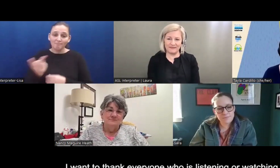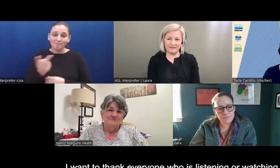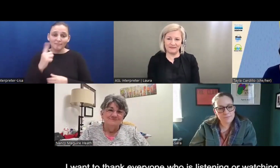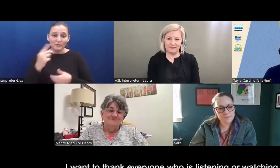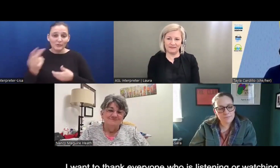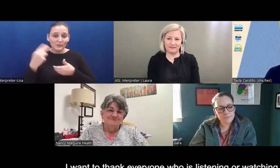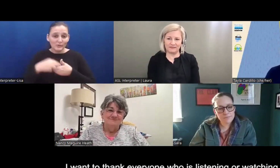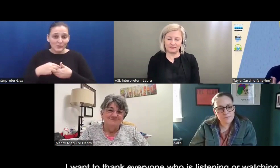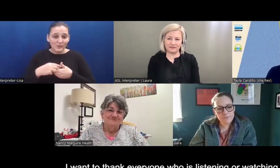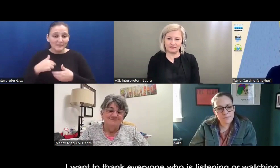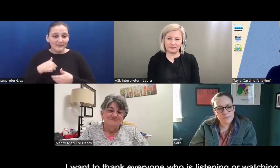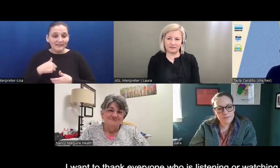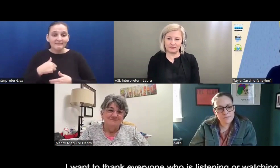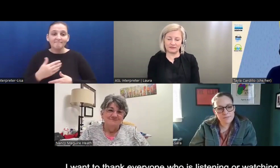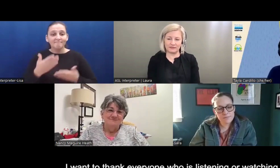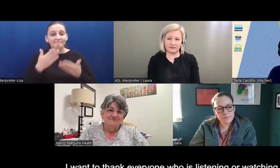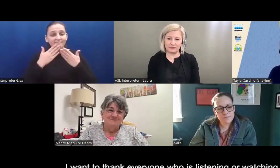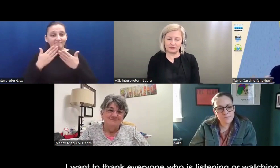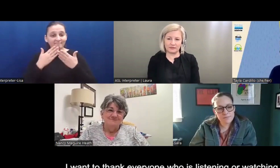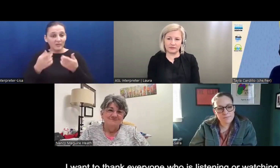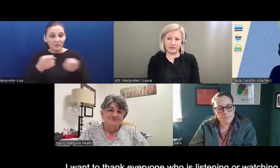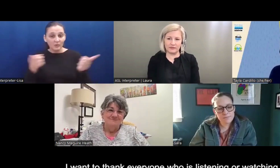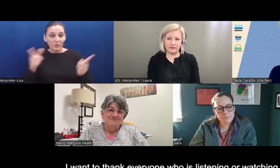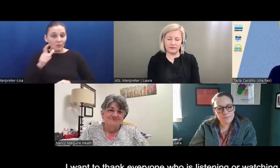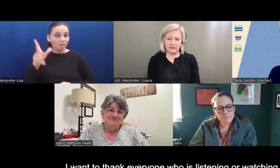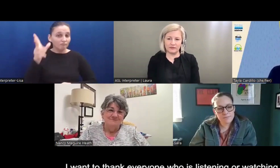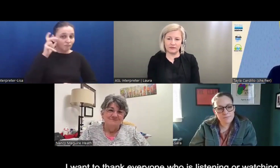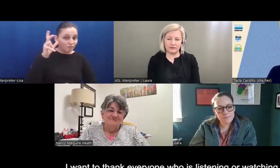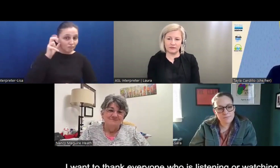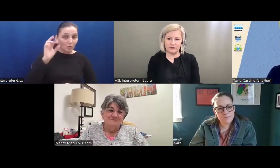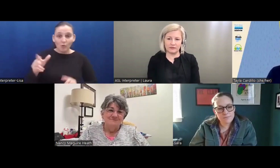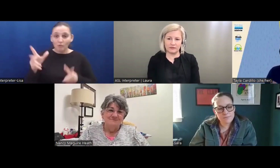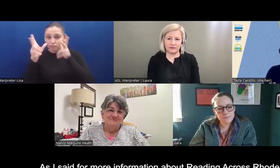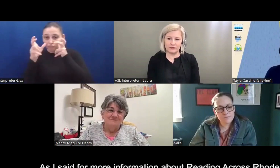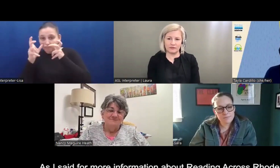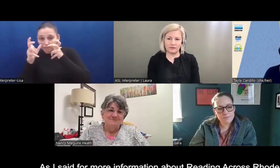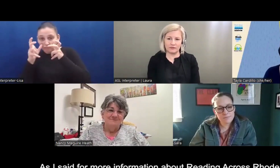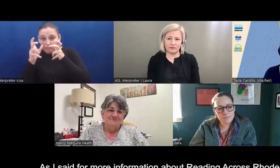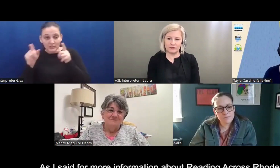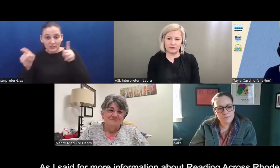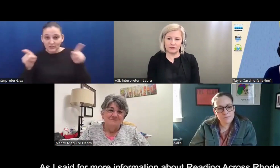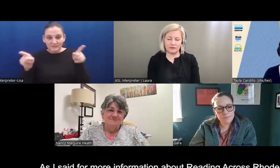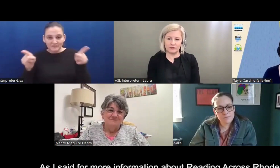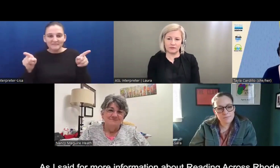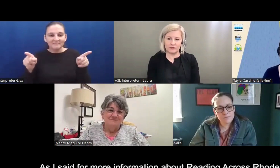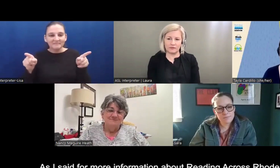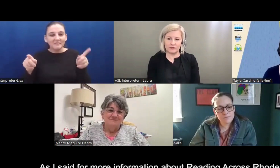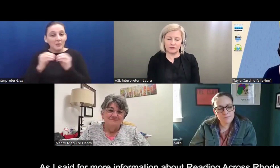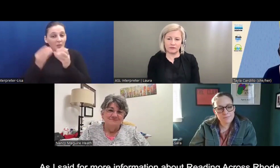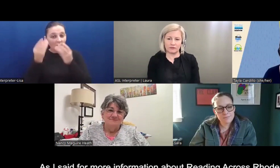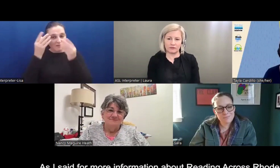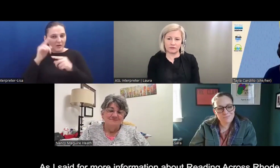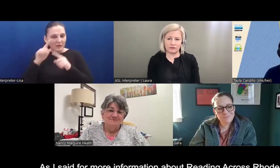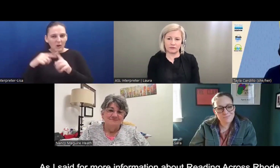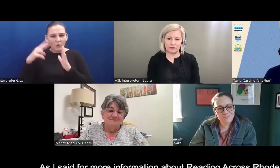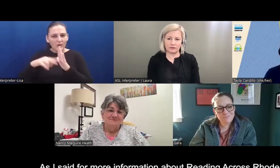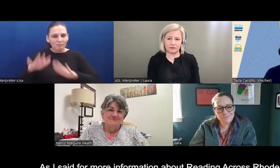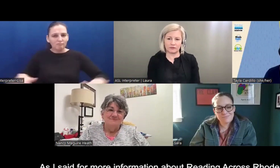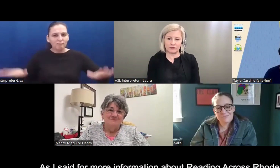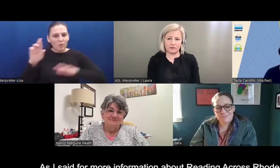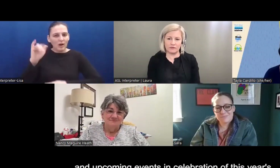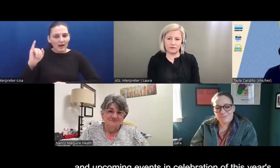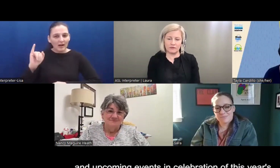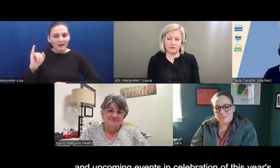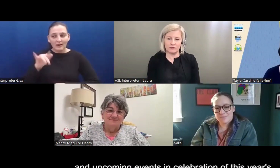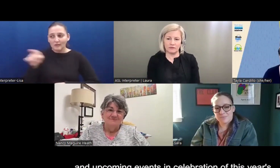me, and I want to thank everyone who's listening or watching, like I said, for more information about reading across Rhode Island and their